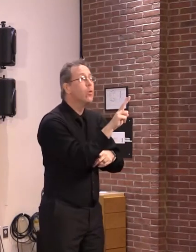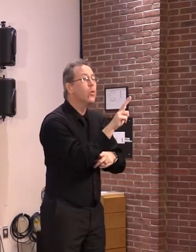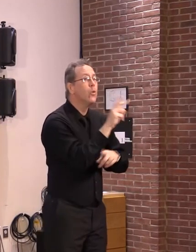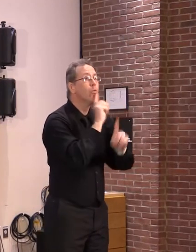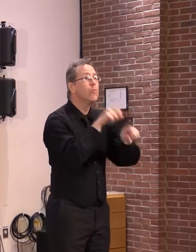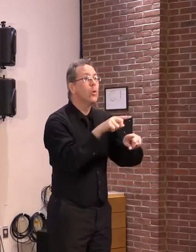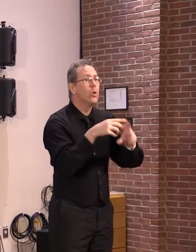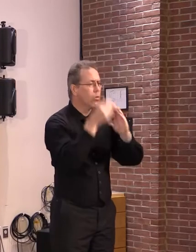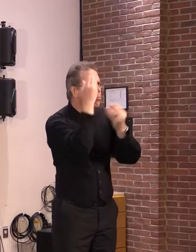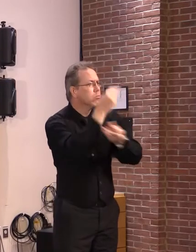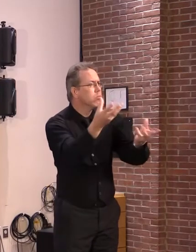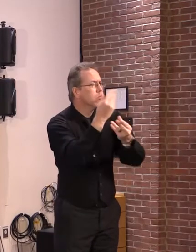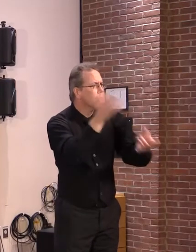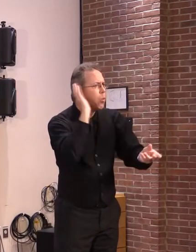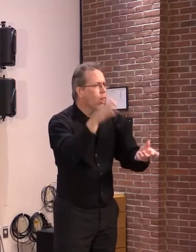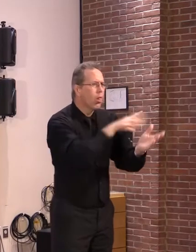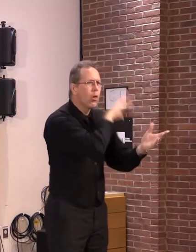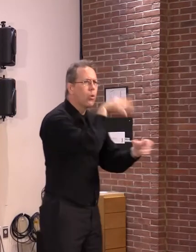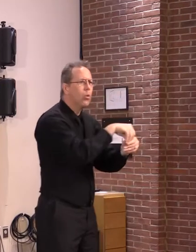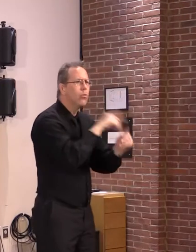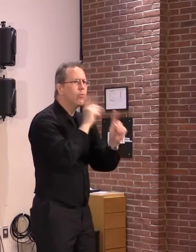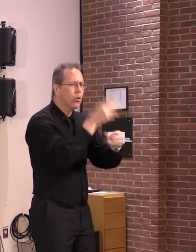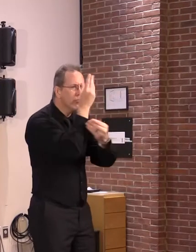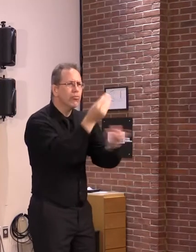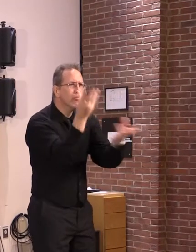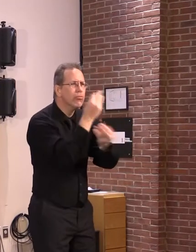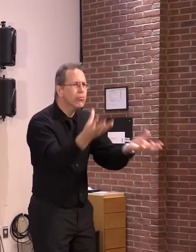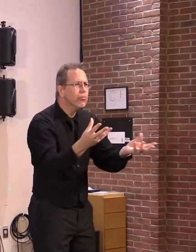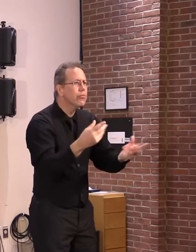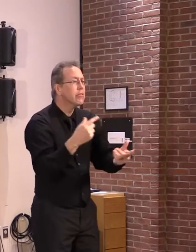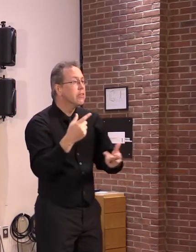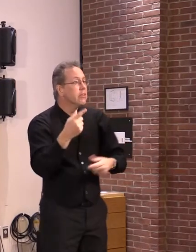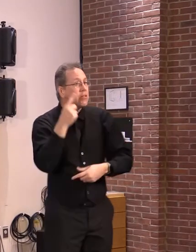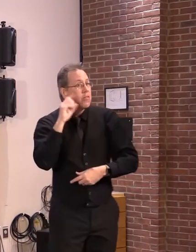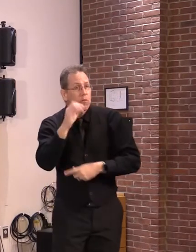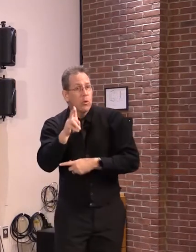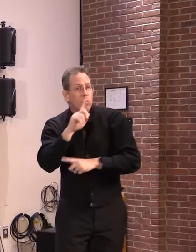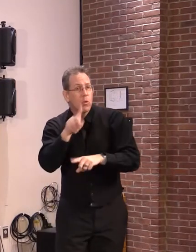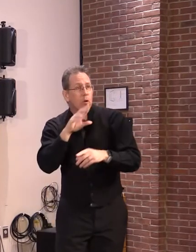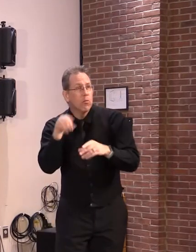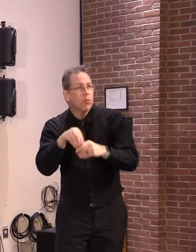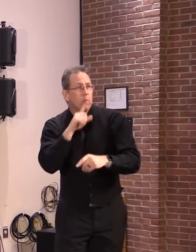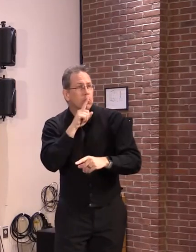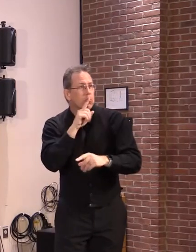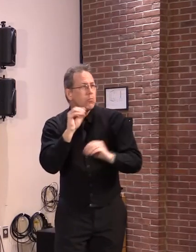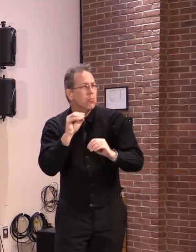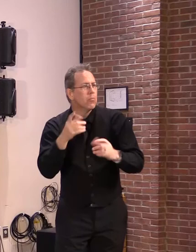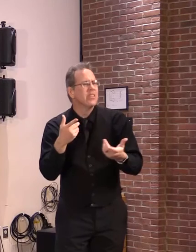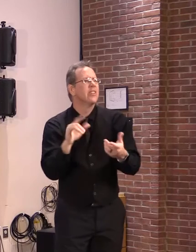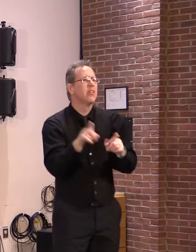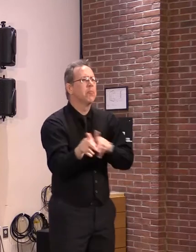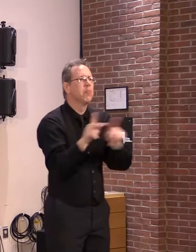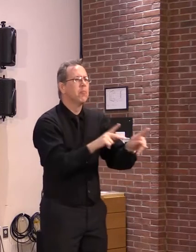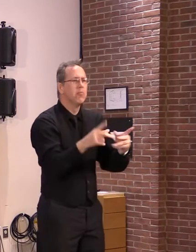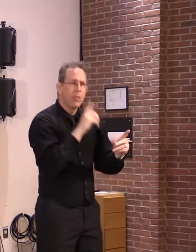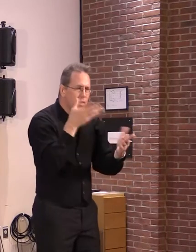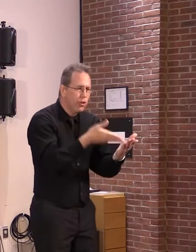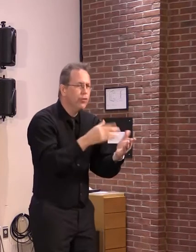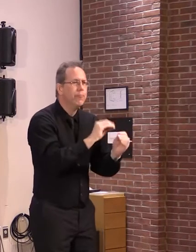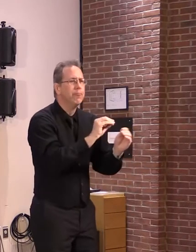and data that you don't see on the flu report that you won't see on this report, mostly because of the